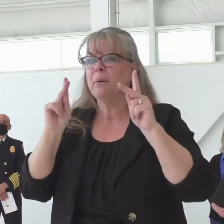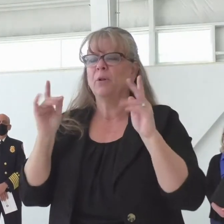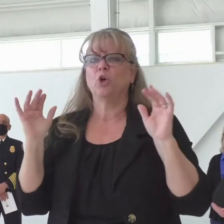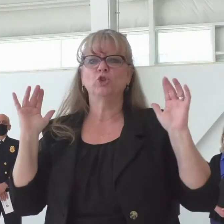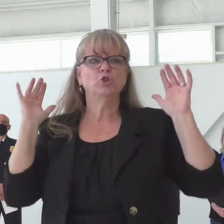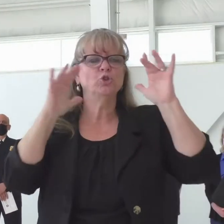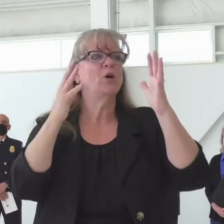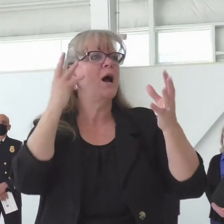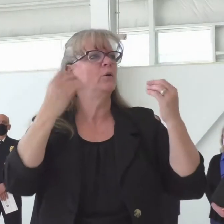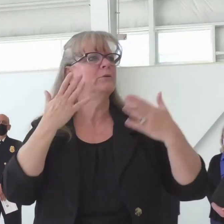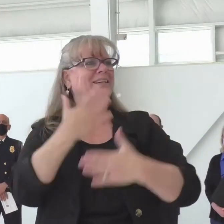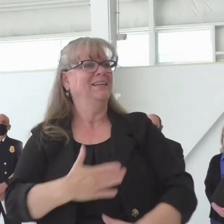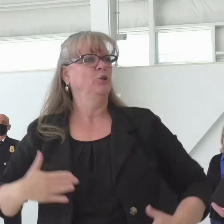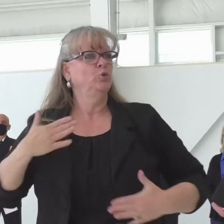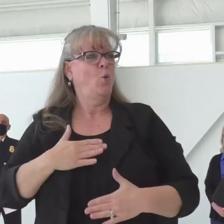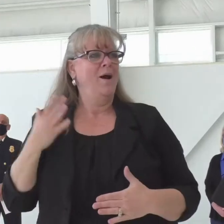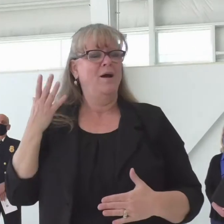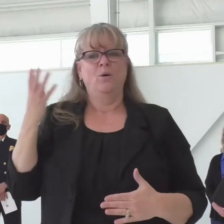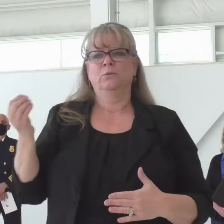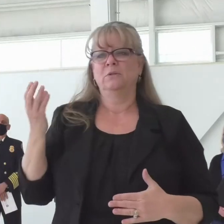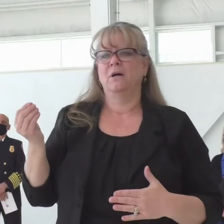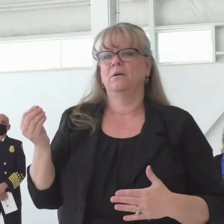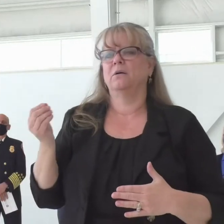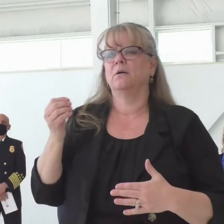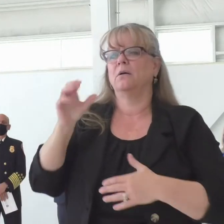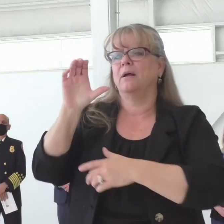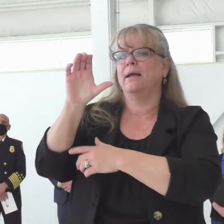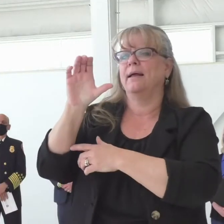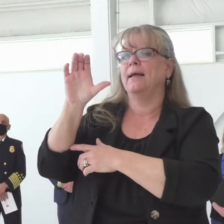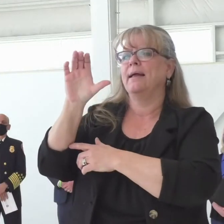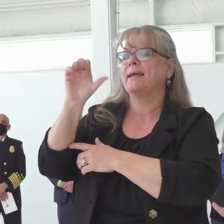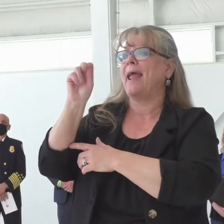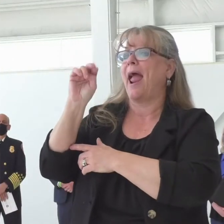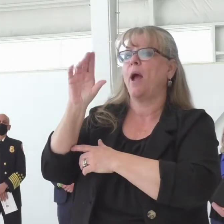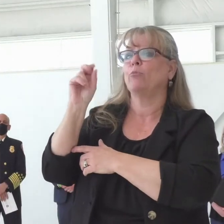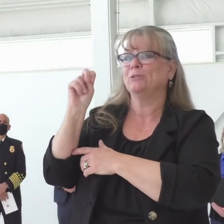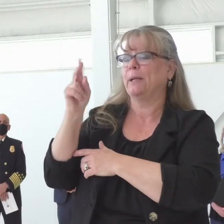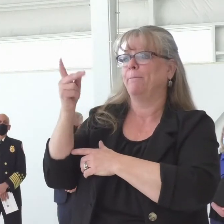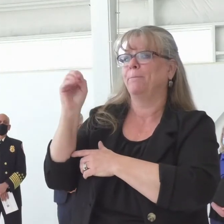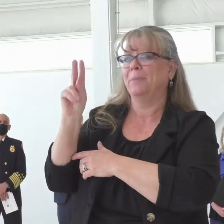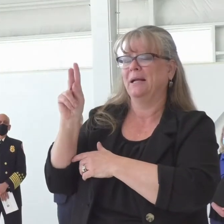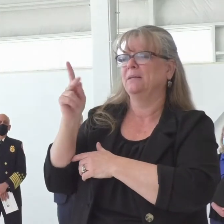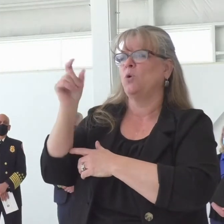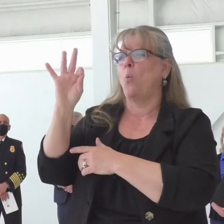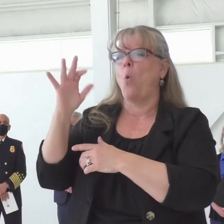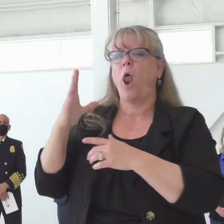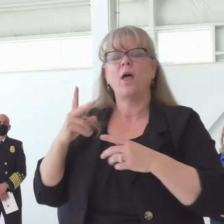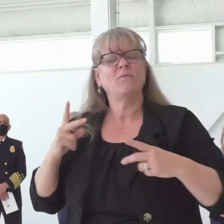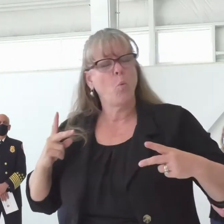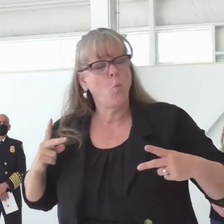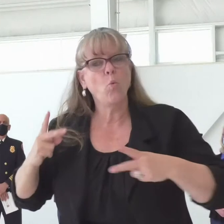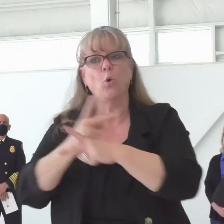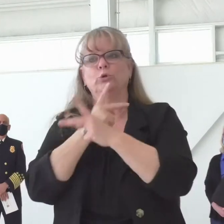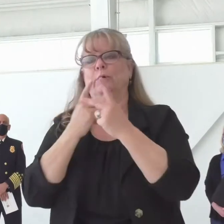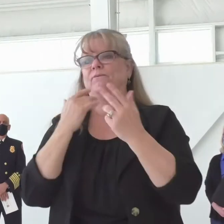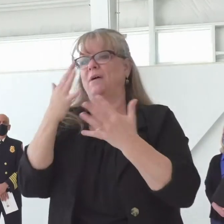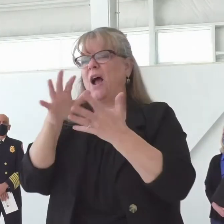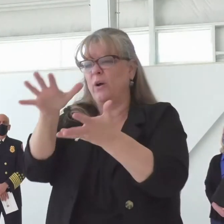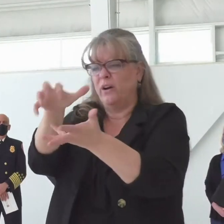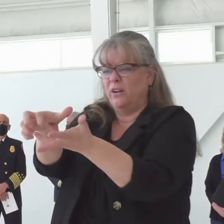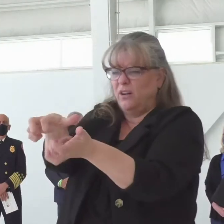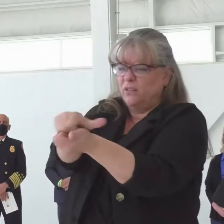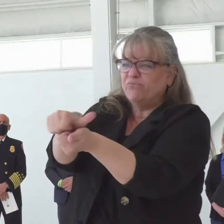Cameron Peak Fire was considered to be one of Colorado's worst fires in history. It destroyed and damaged 469